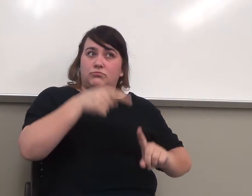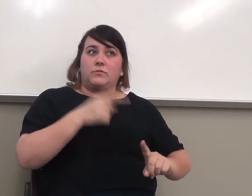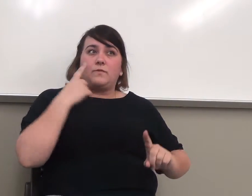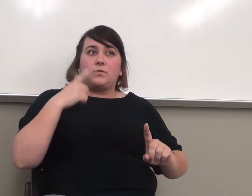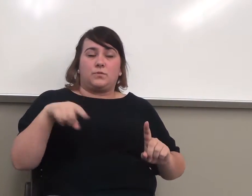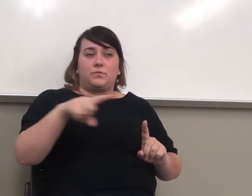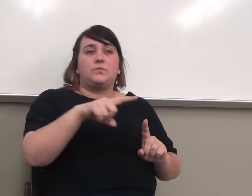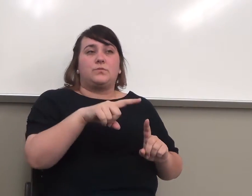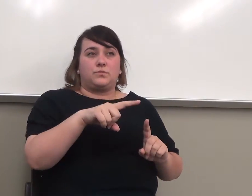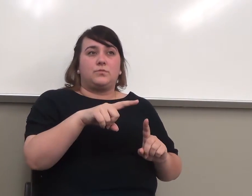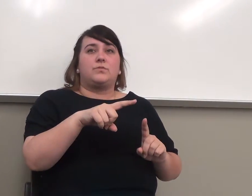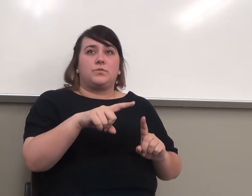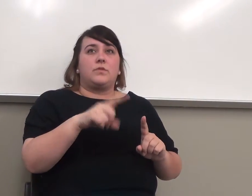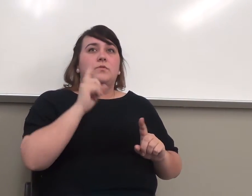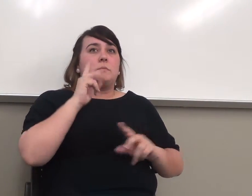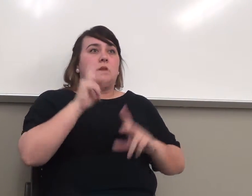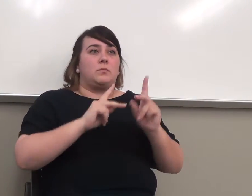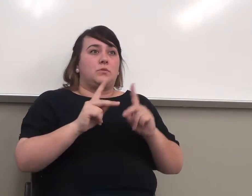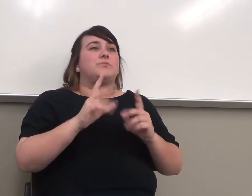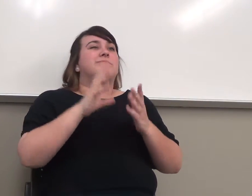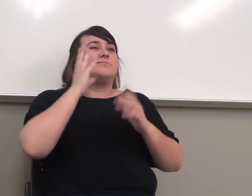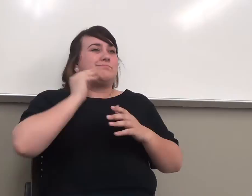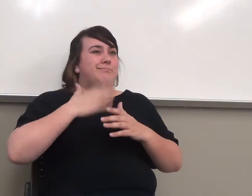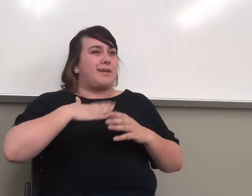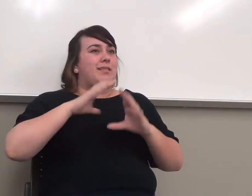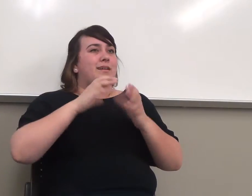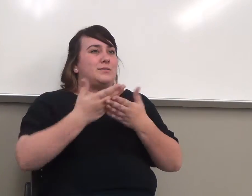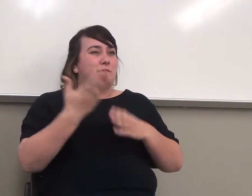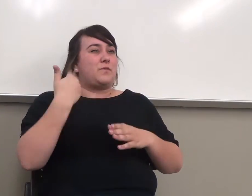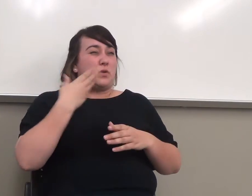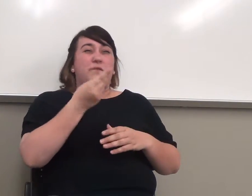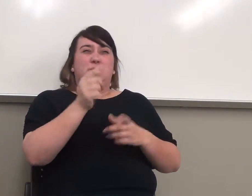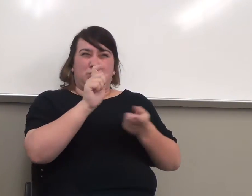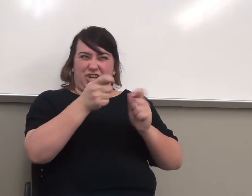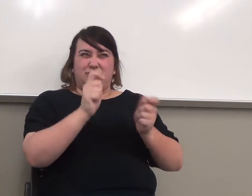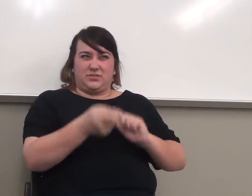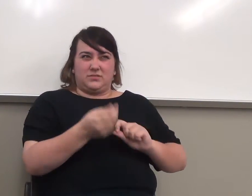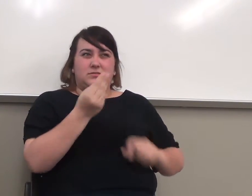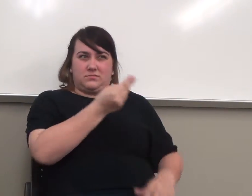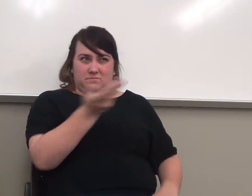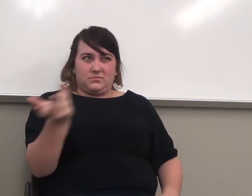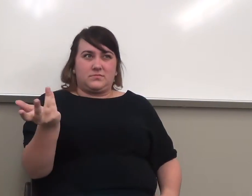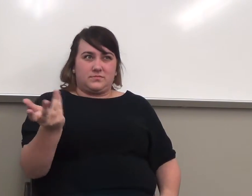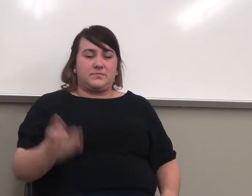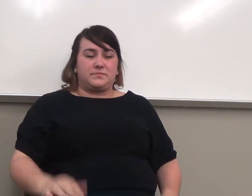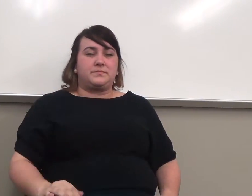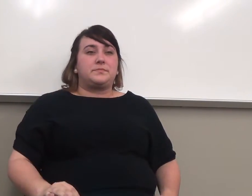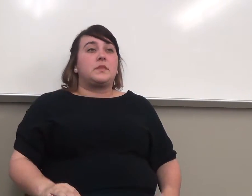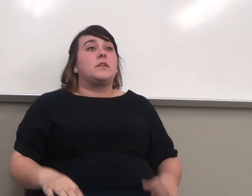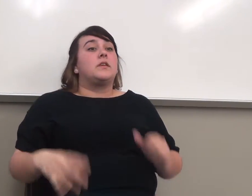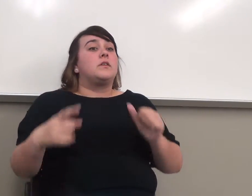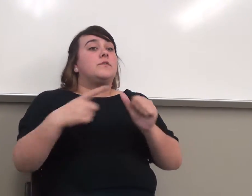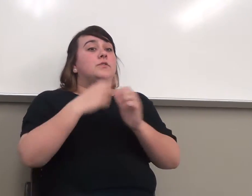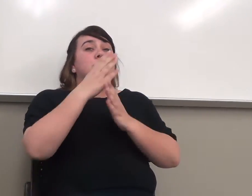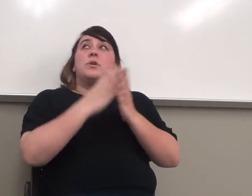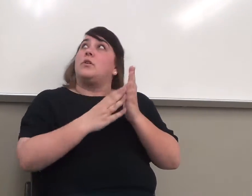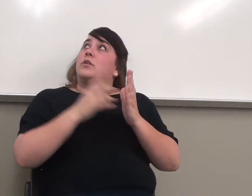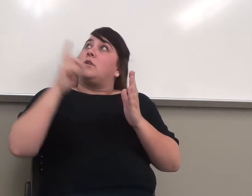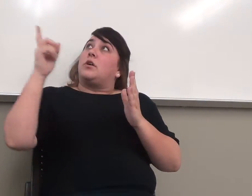again, for people who have gathered before, a couple of changes that I've made. The first part here is how to get in